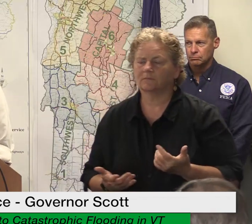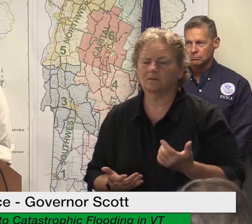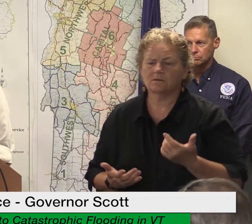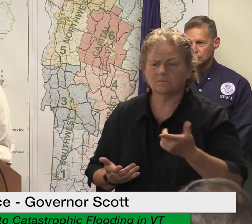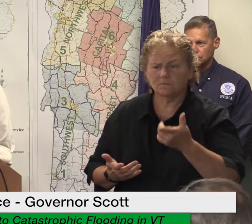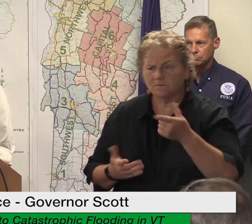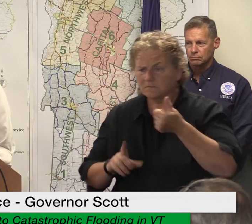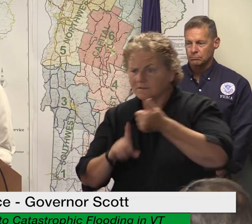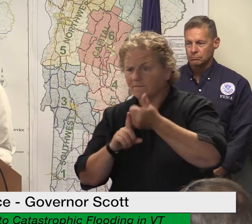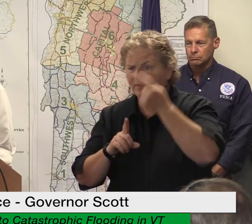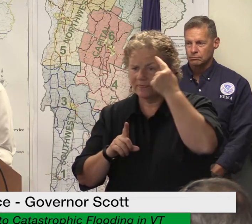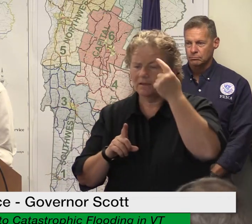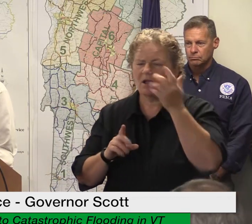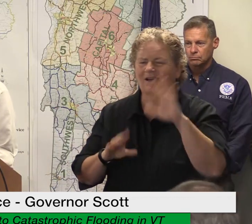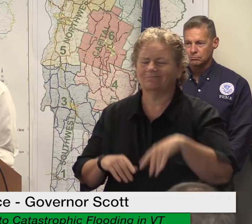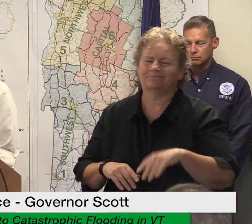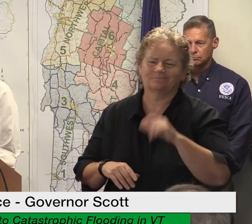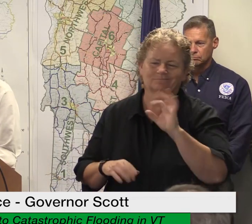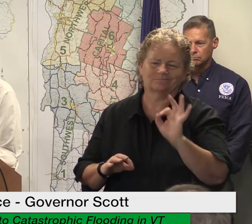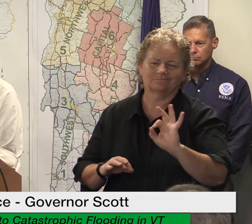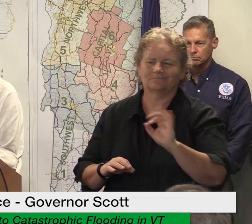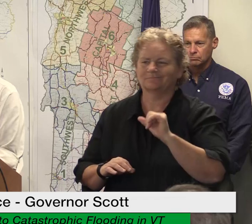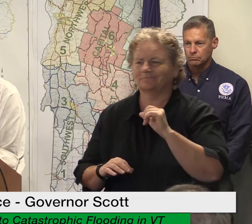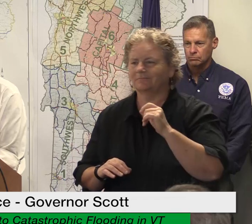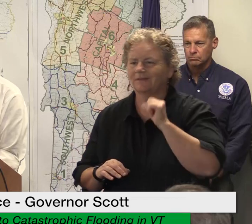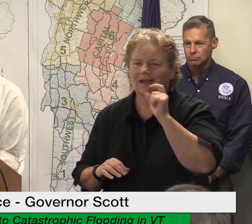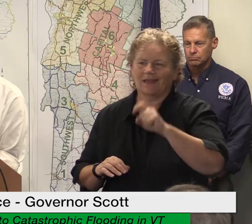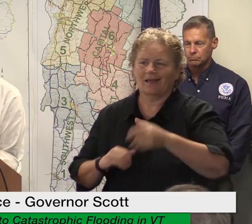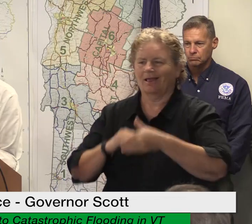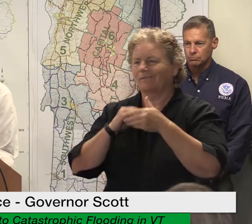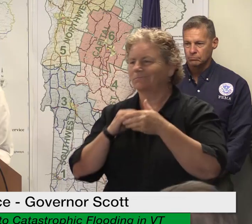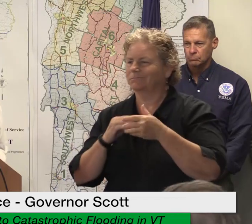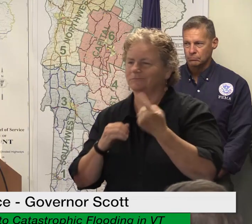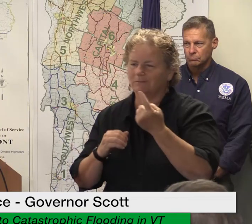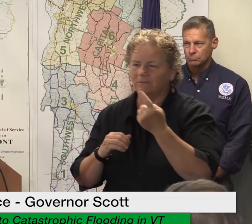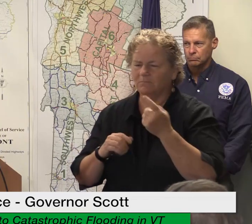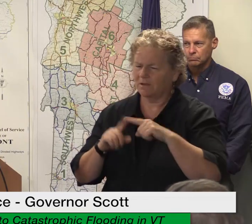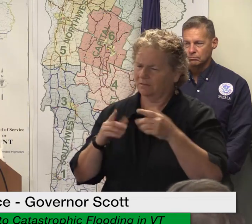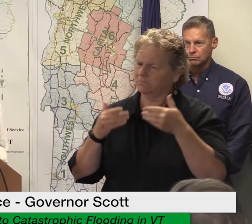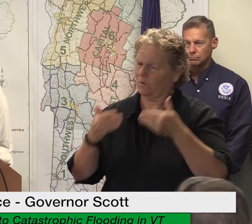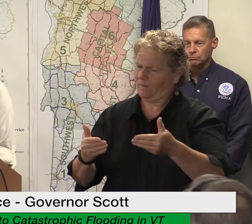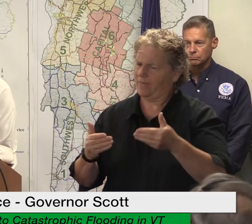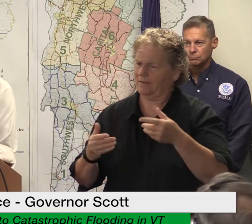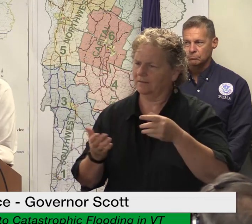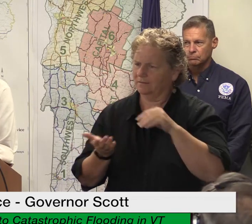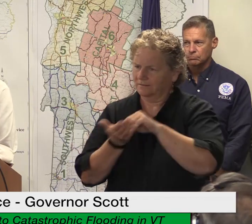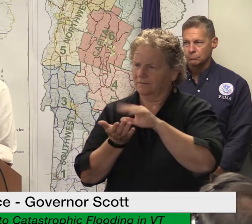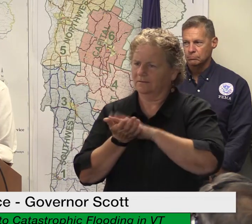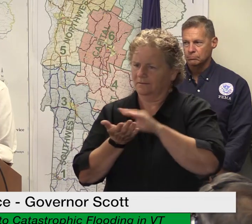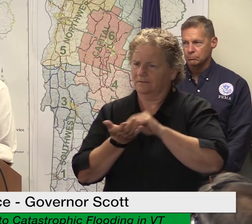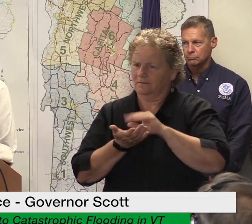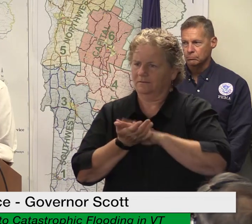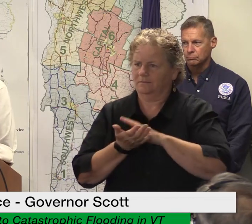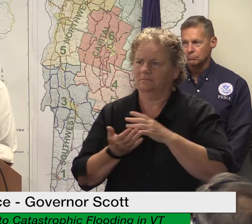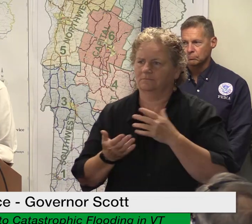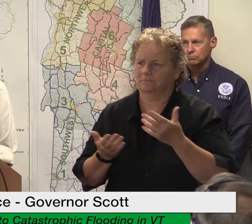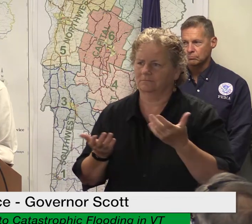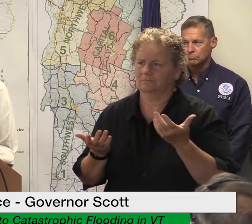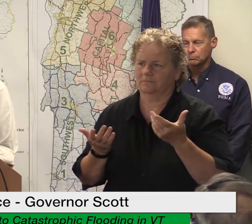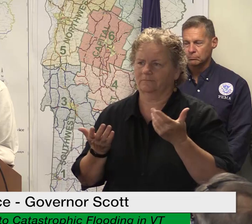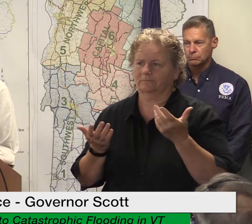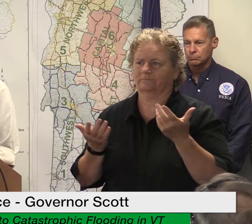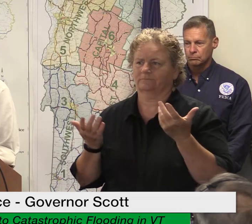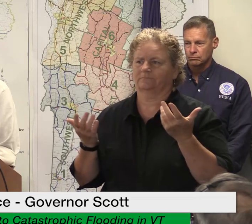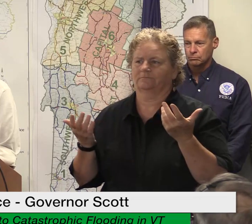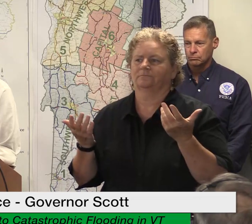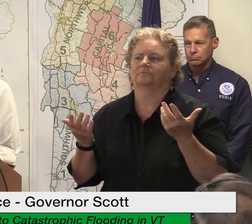damage you're helping your neighbors because I know what you're thinking I don't want to take money away from those who need